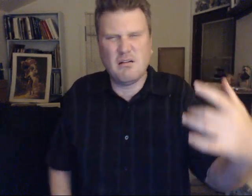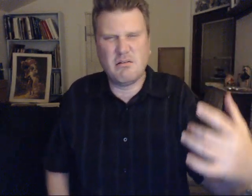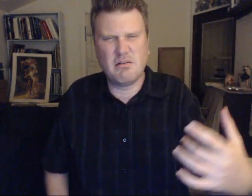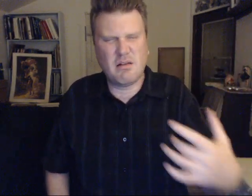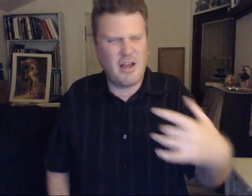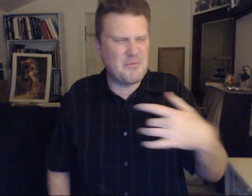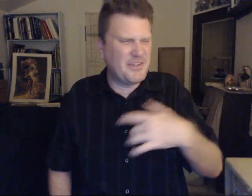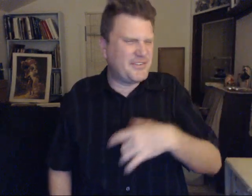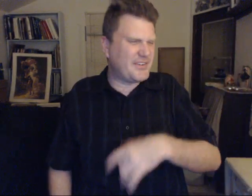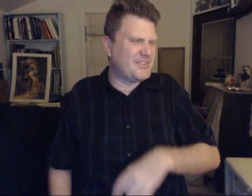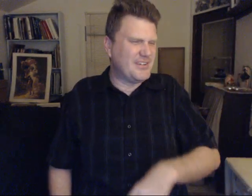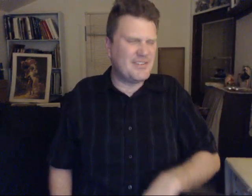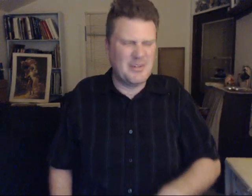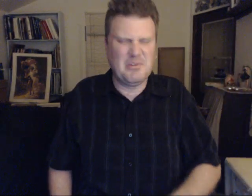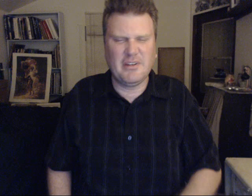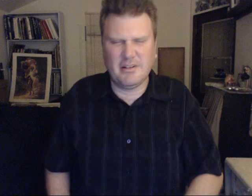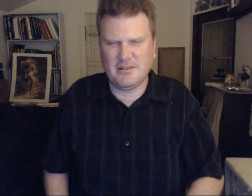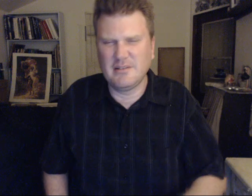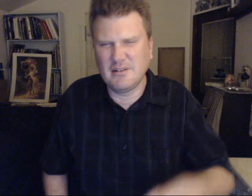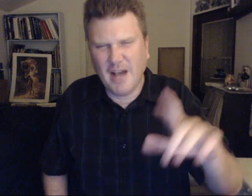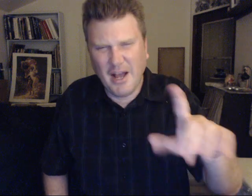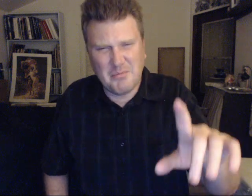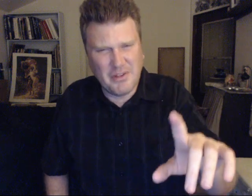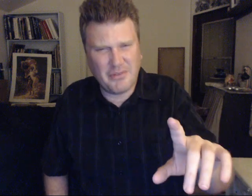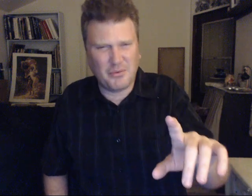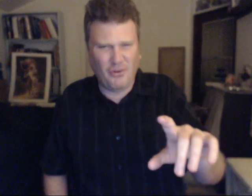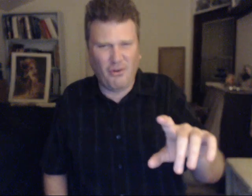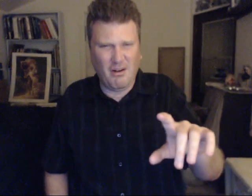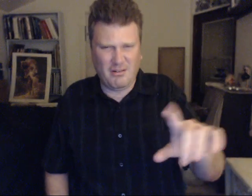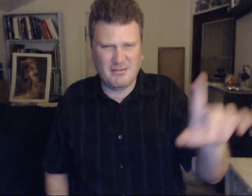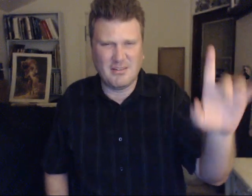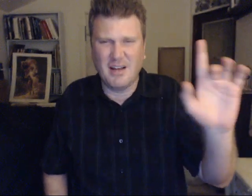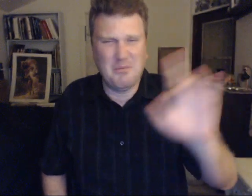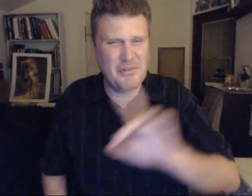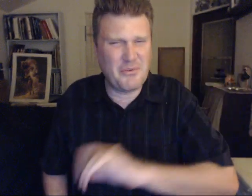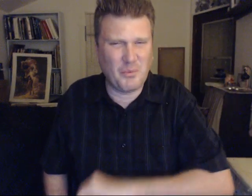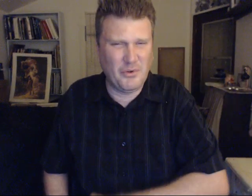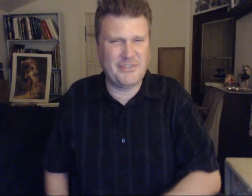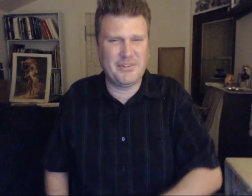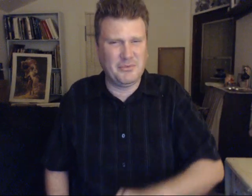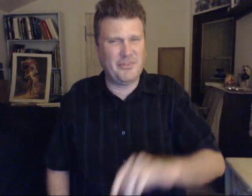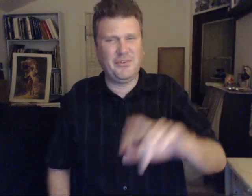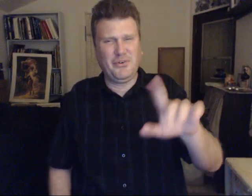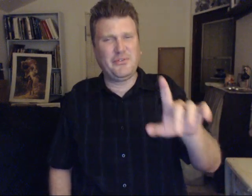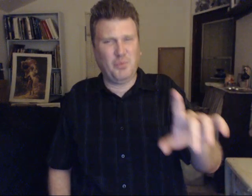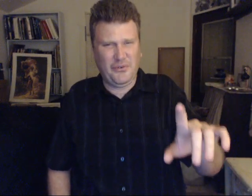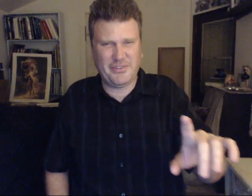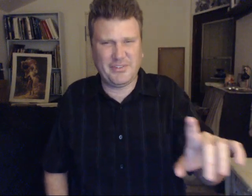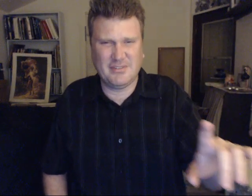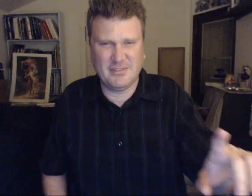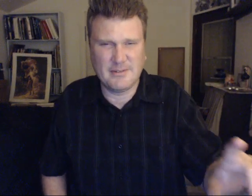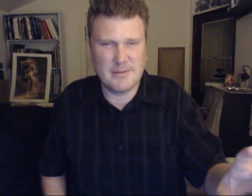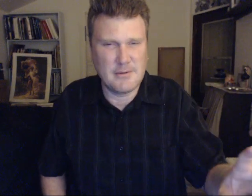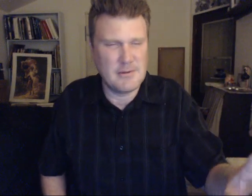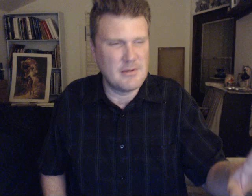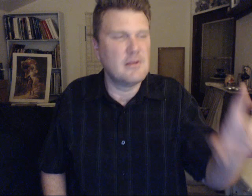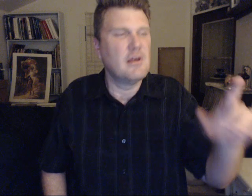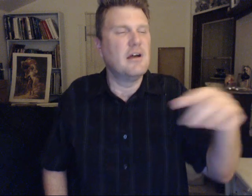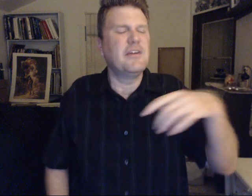I am a sixth density being. I've been through it all. I've been through worlds similar to yours. Worse. Yes,